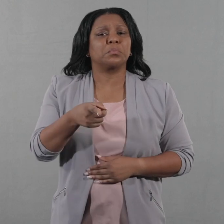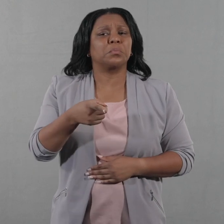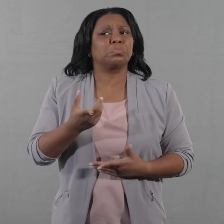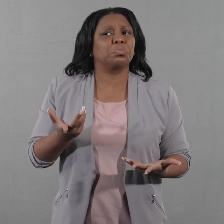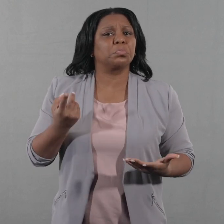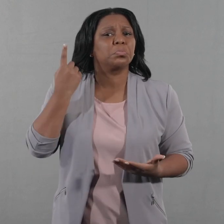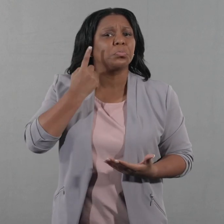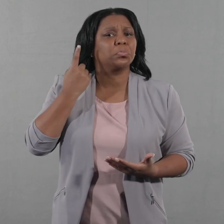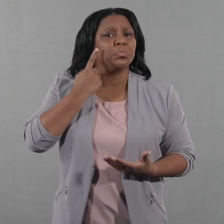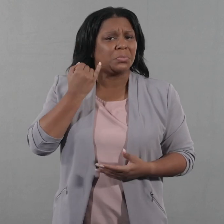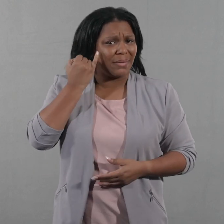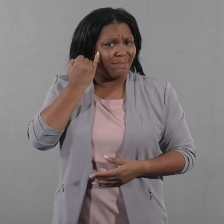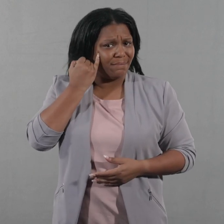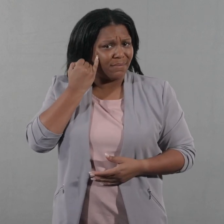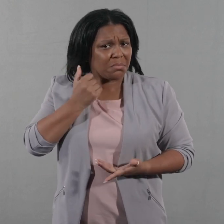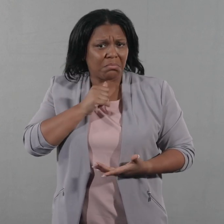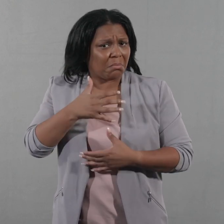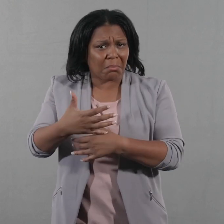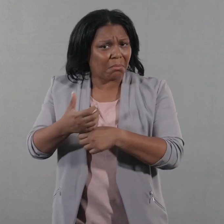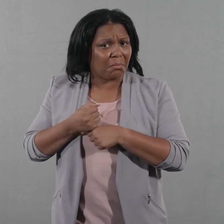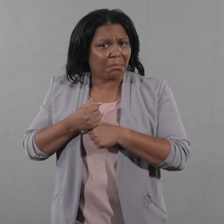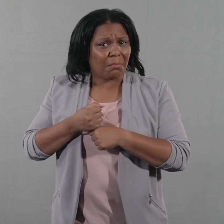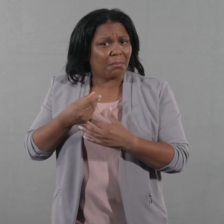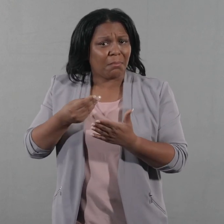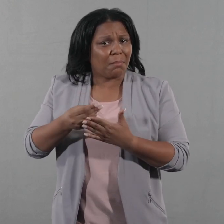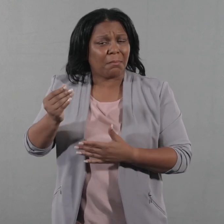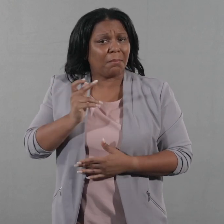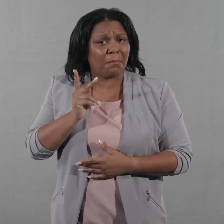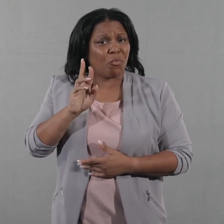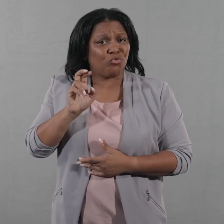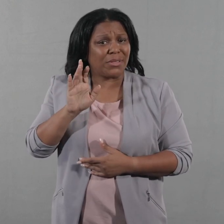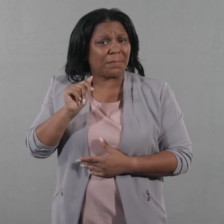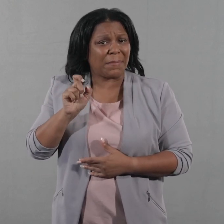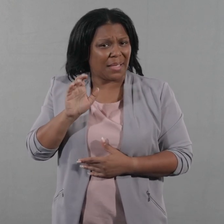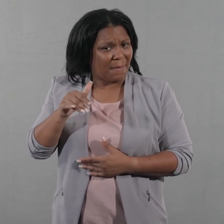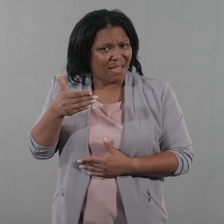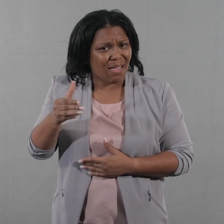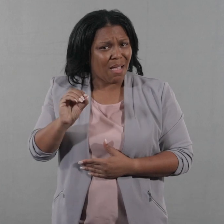If you do not get a rebate by October and you think you should get a rebate